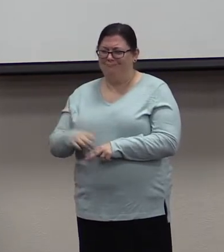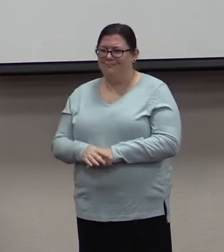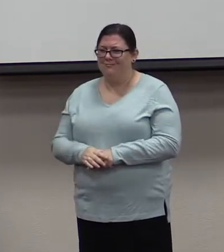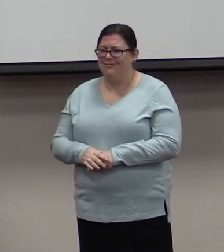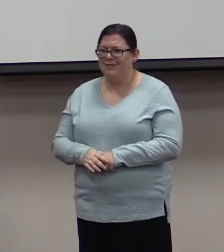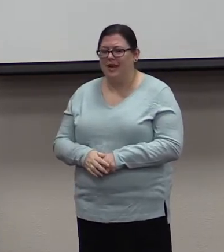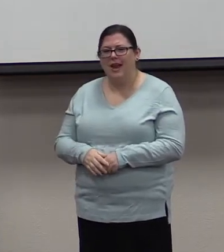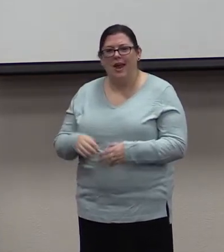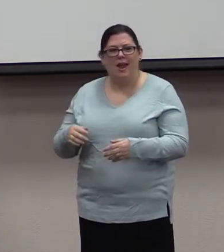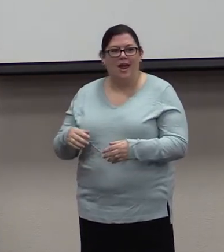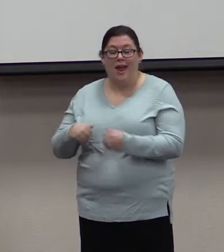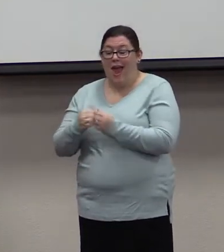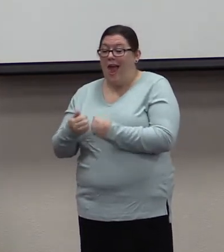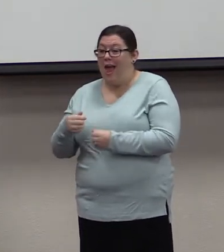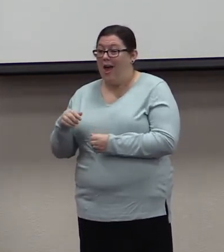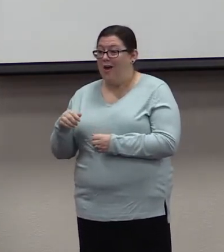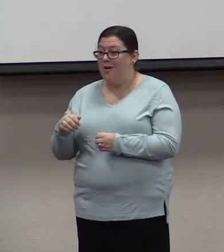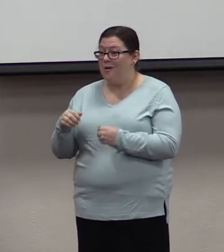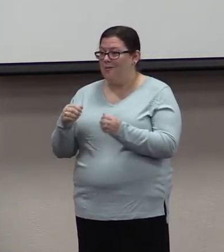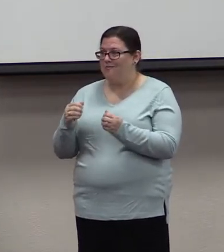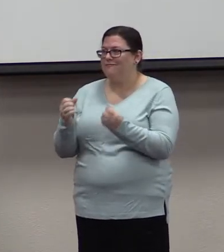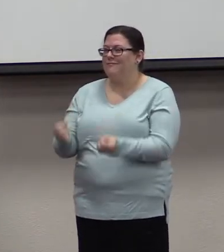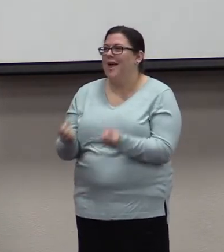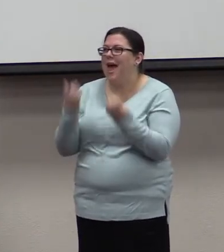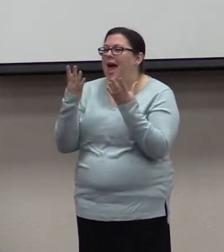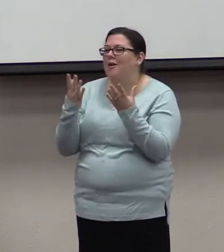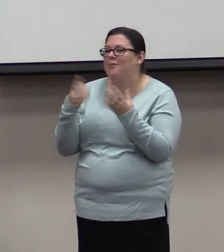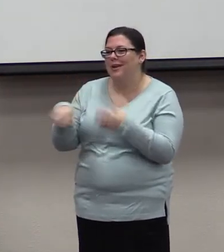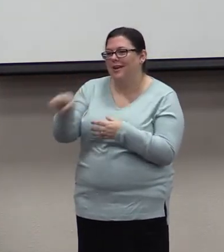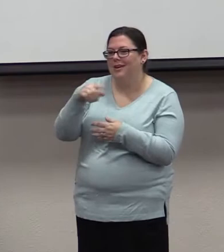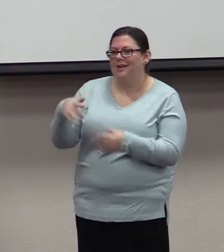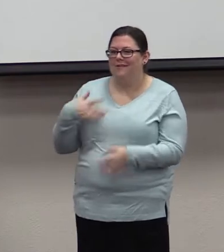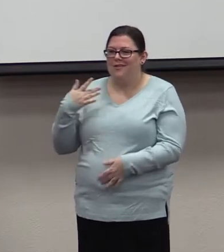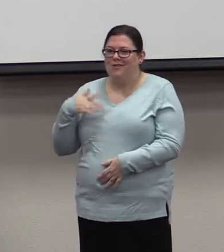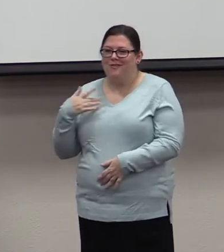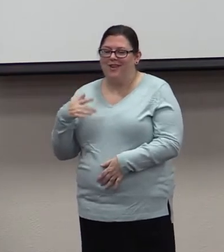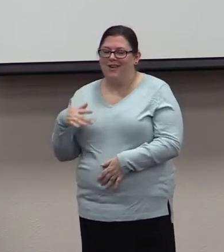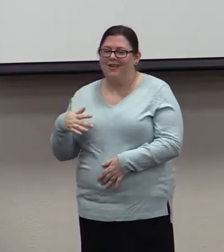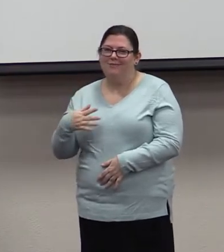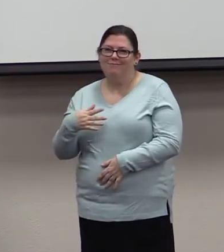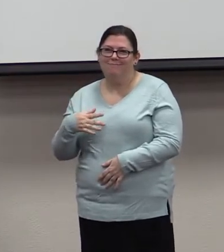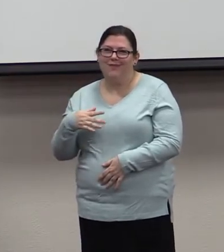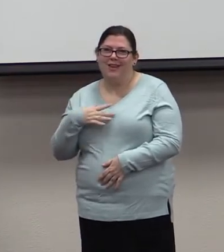something, they were just being old, boring, fuddy-duddies and didn't want you to have any fun at all?